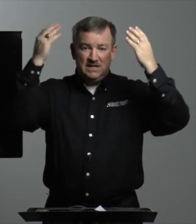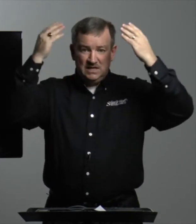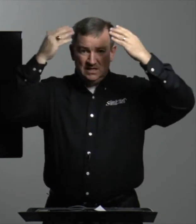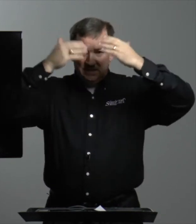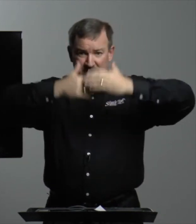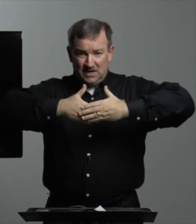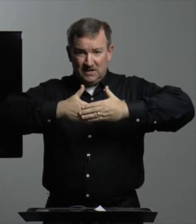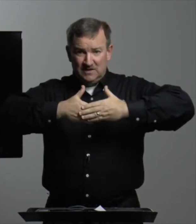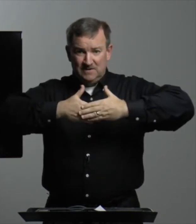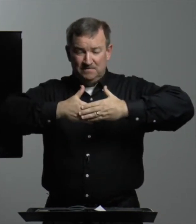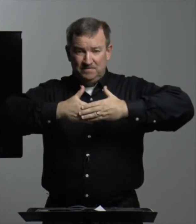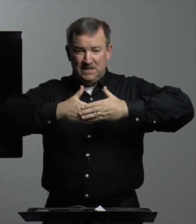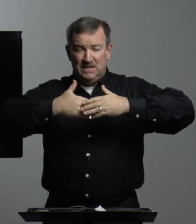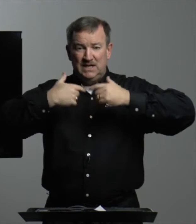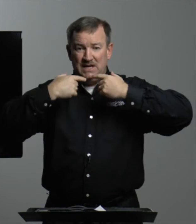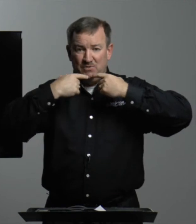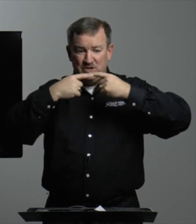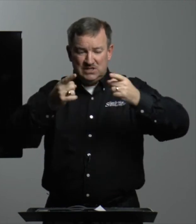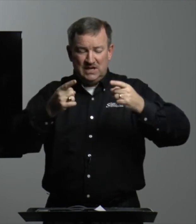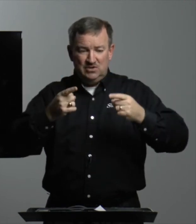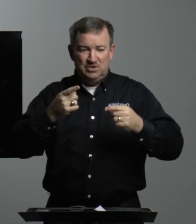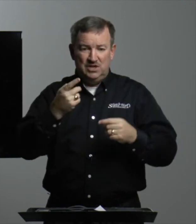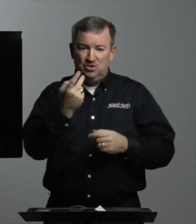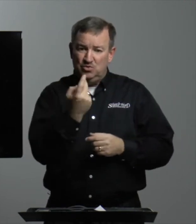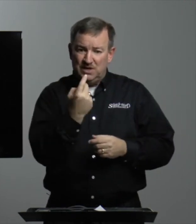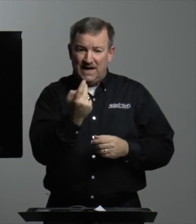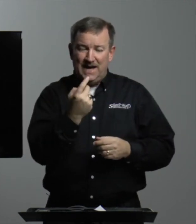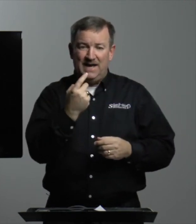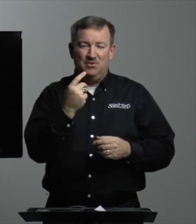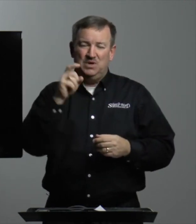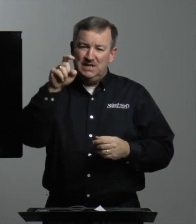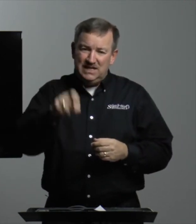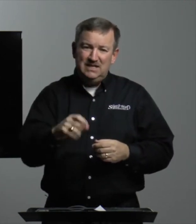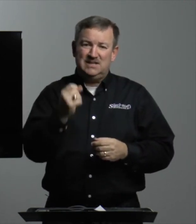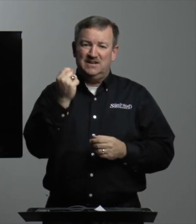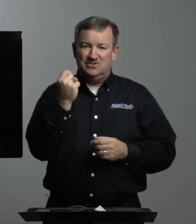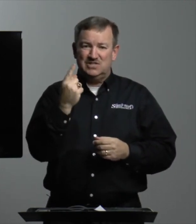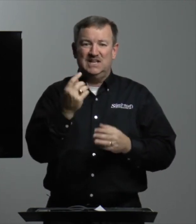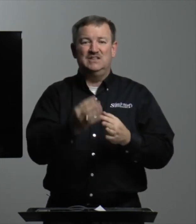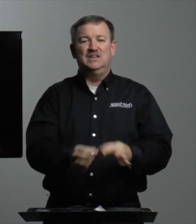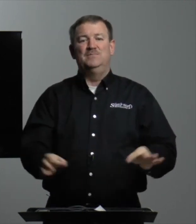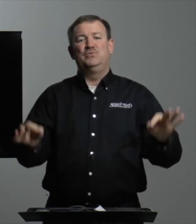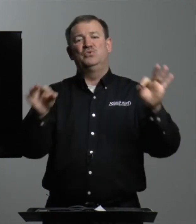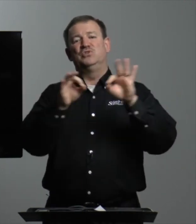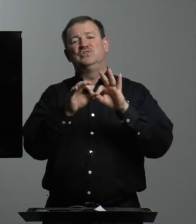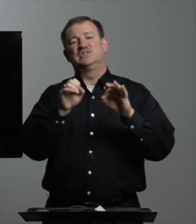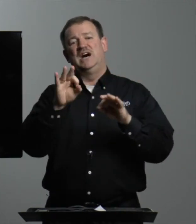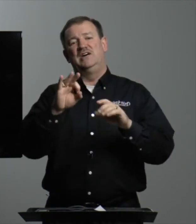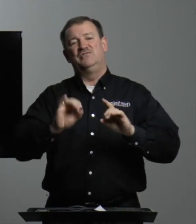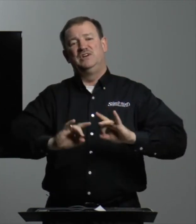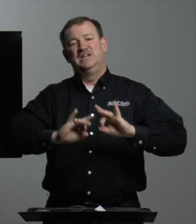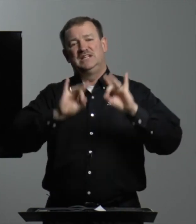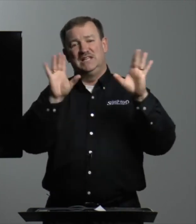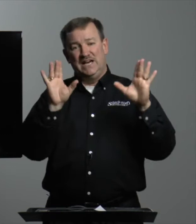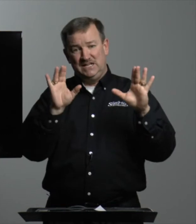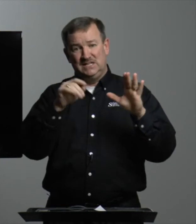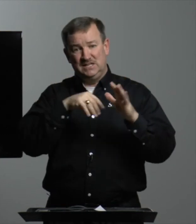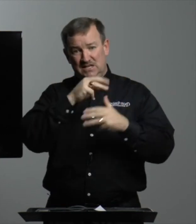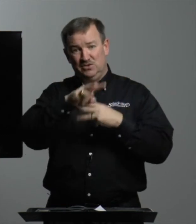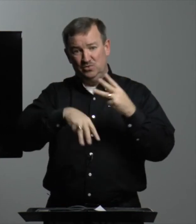dark. And I want to tell you that you and I, we need to understand the importance of light in the